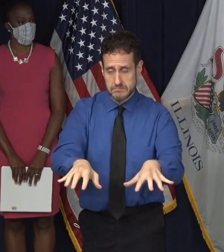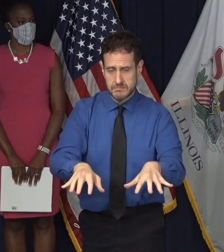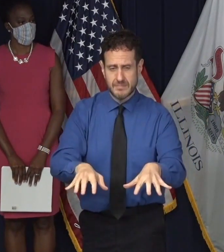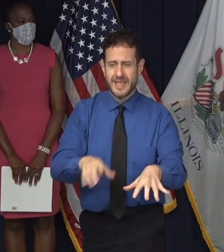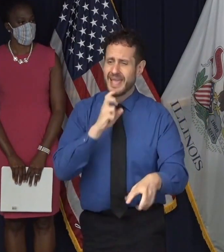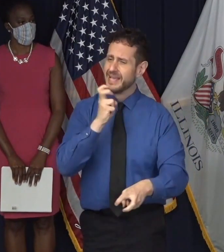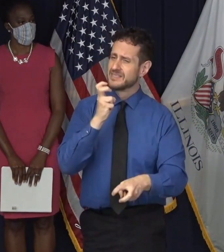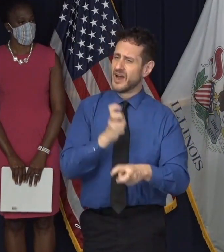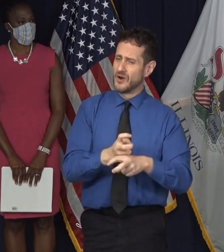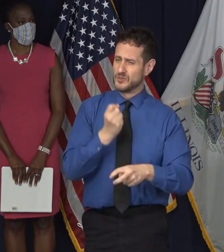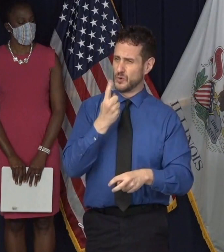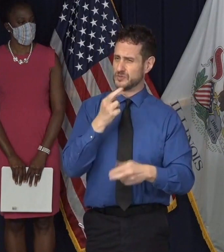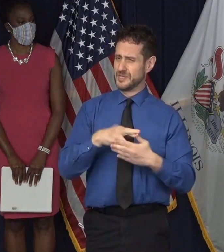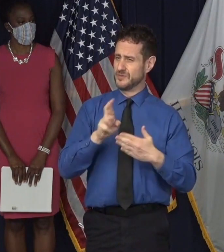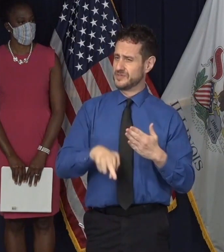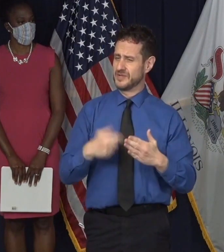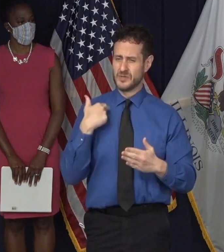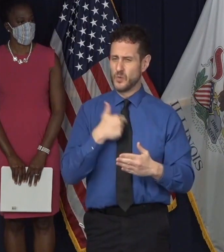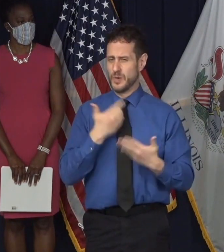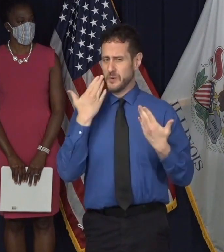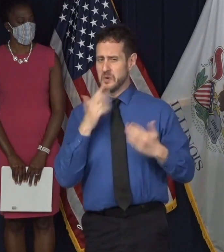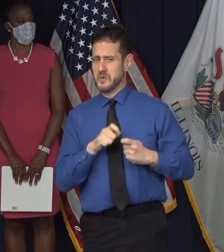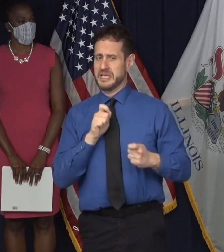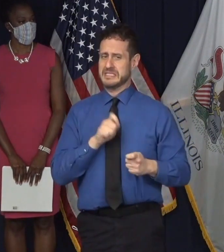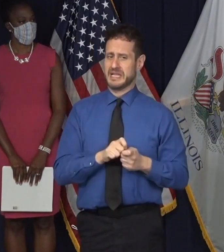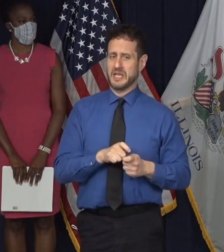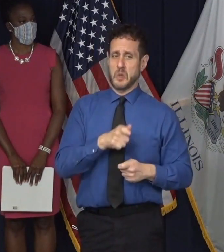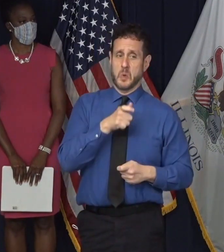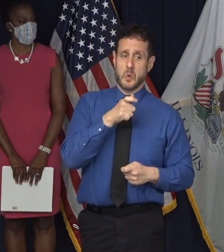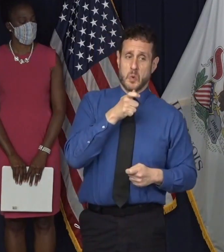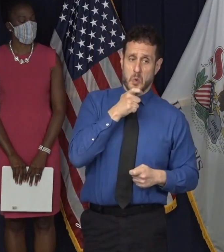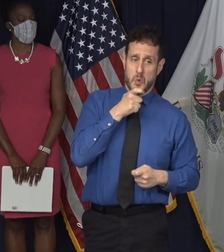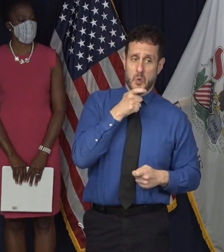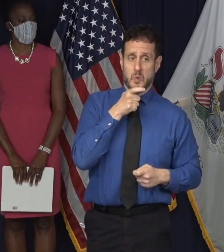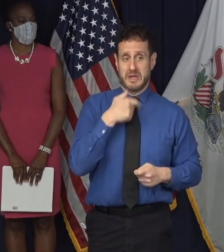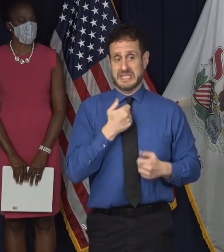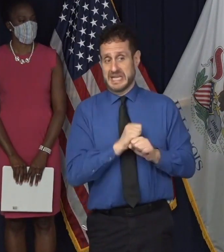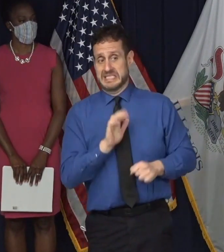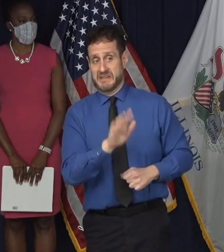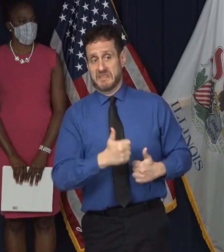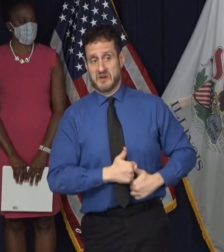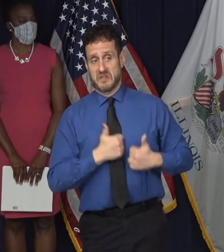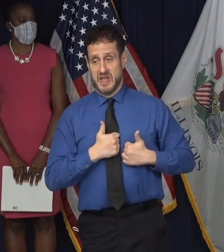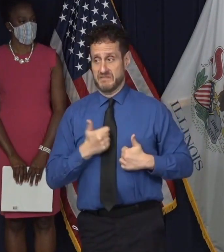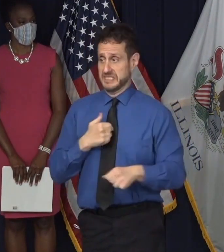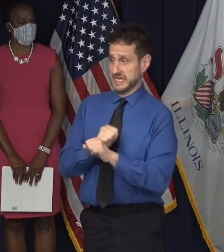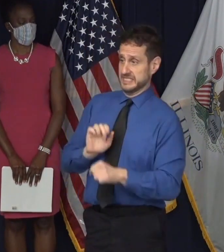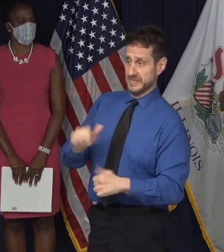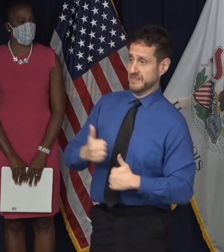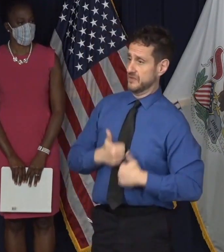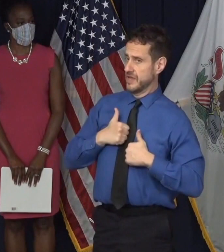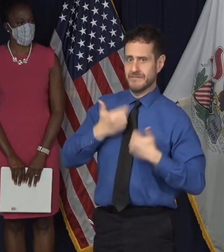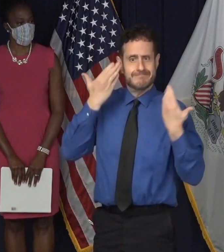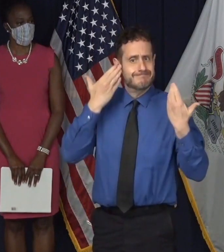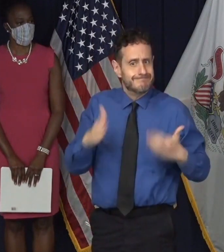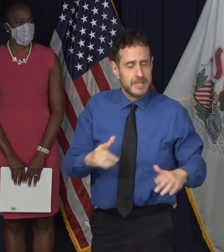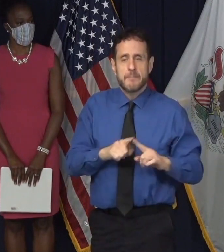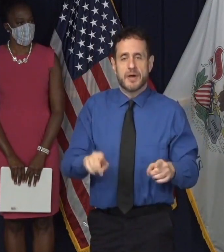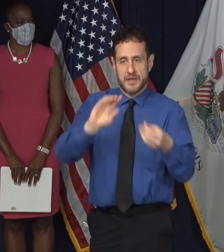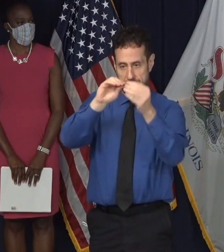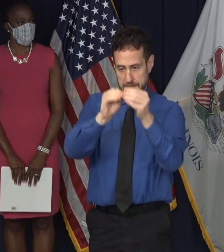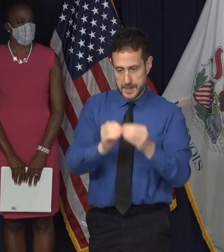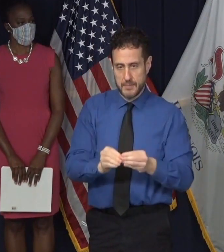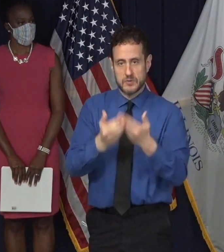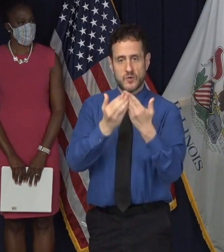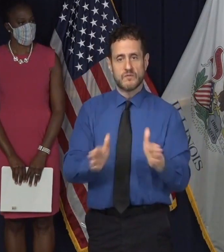to appreciate the results because we never really know exactly whose life we've saved. But the numbers do tell a story and we have learned